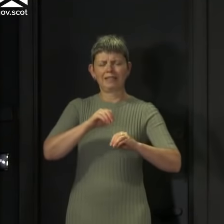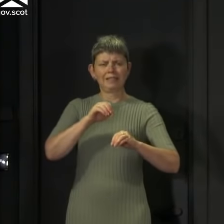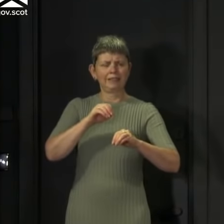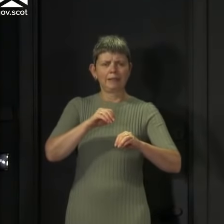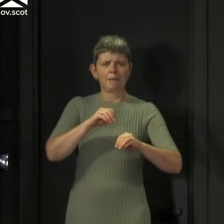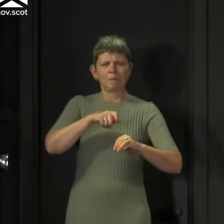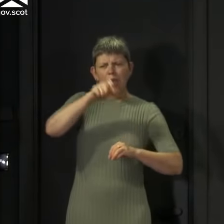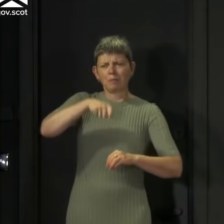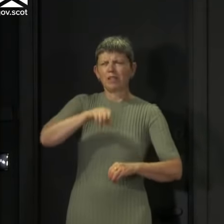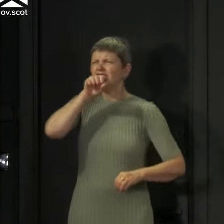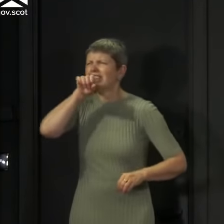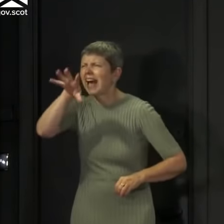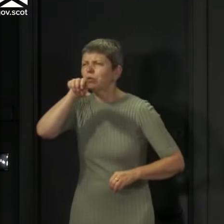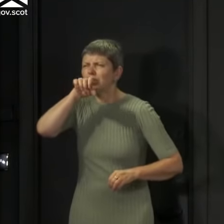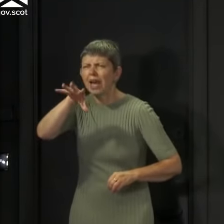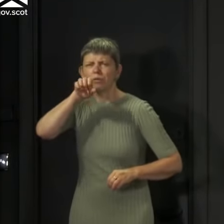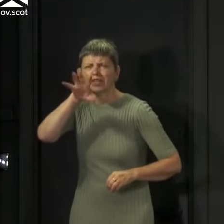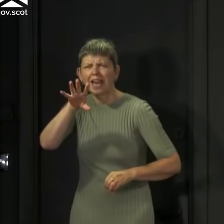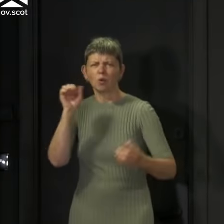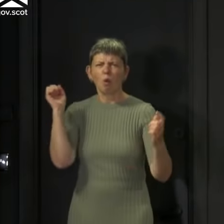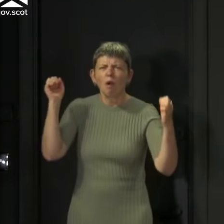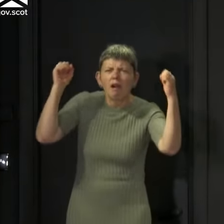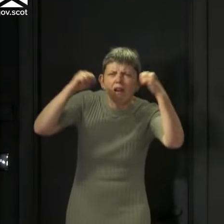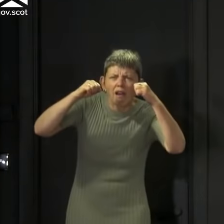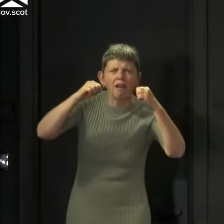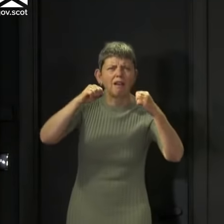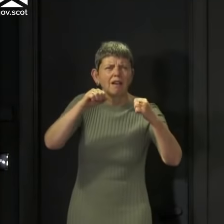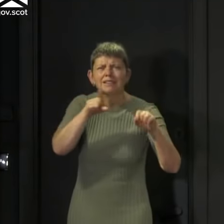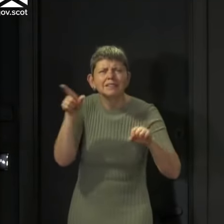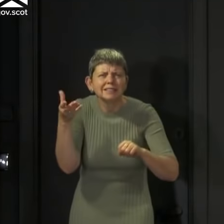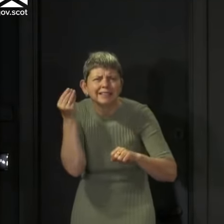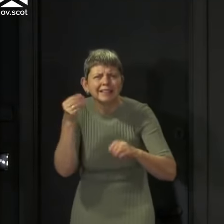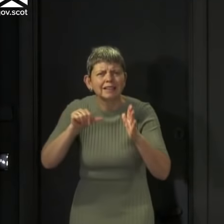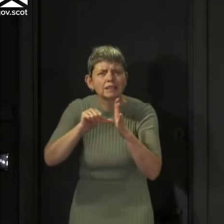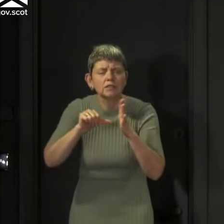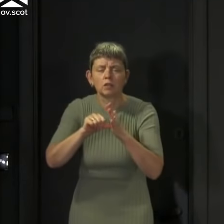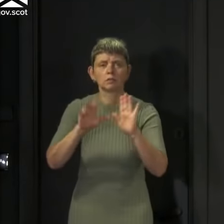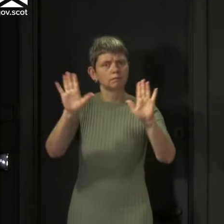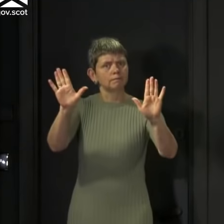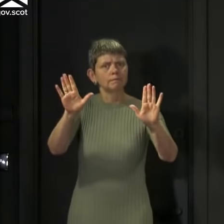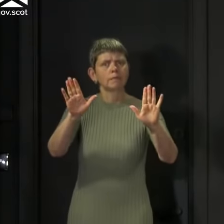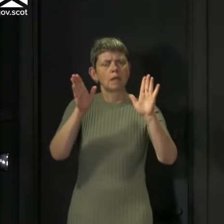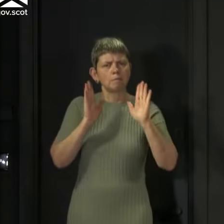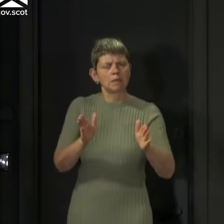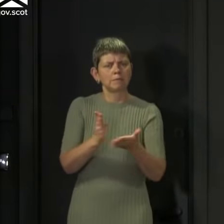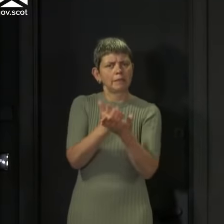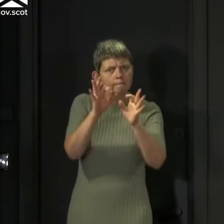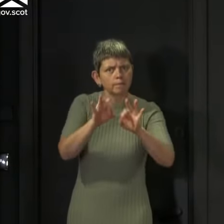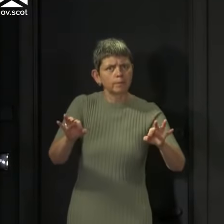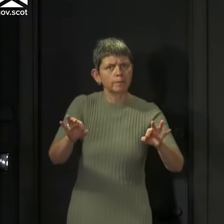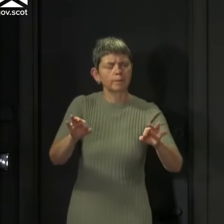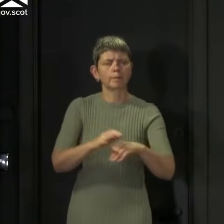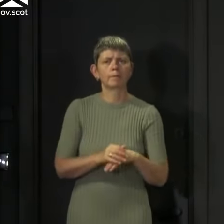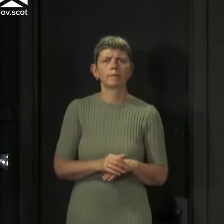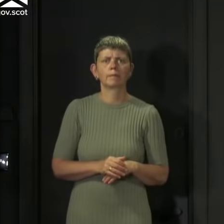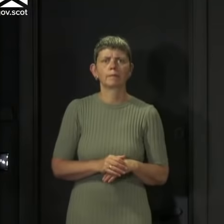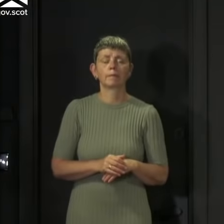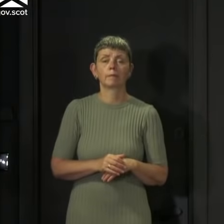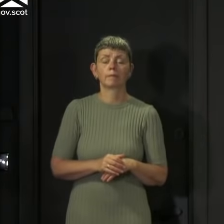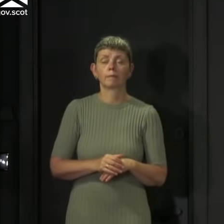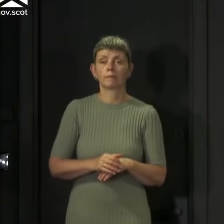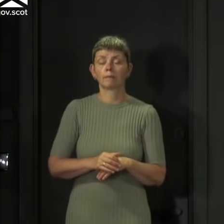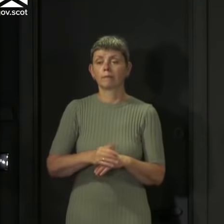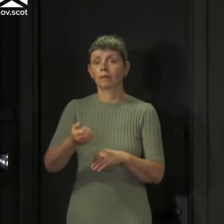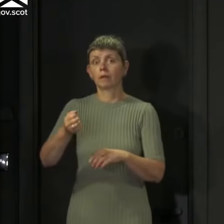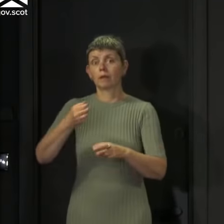having to shout over each other or lean in in order to be heard. Our hospitality businesses obviously have a